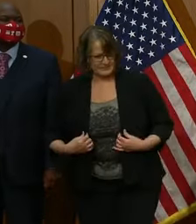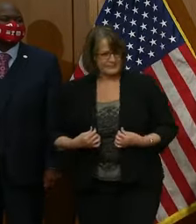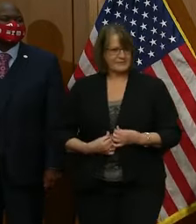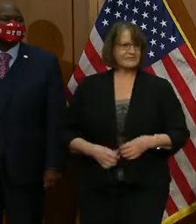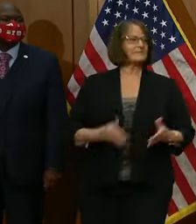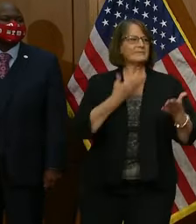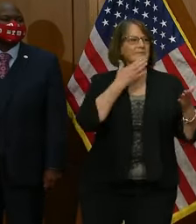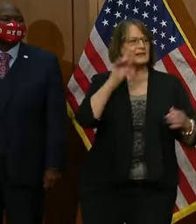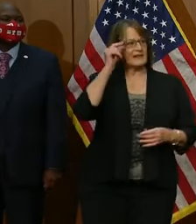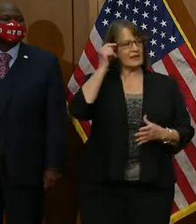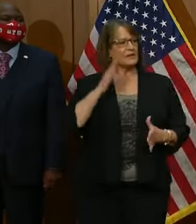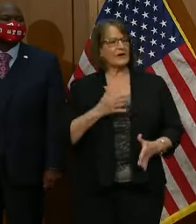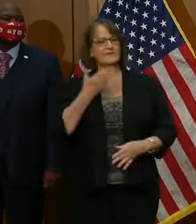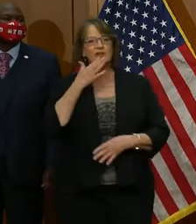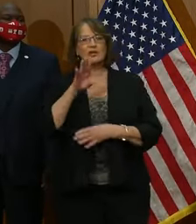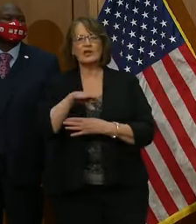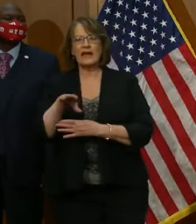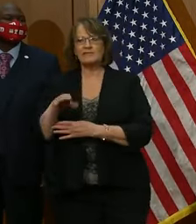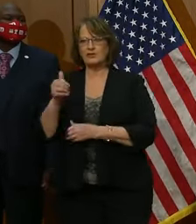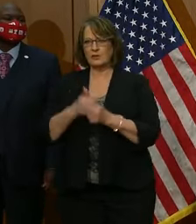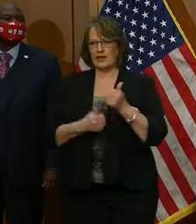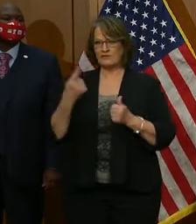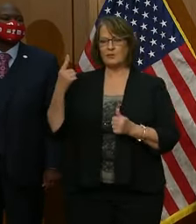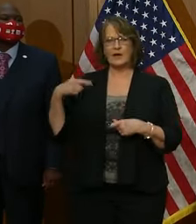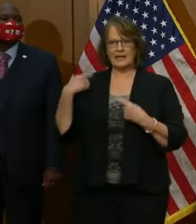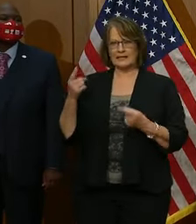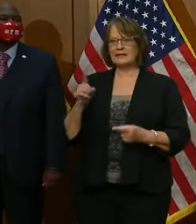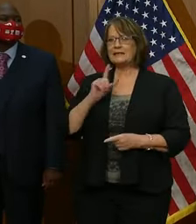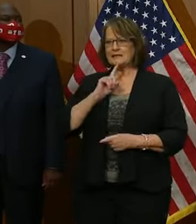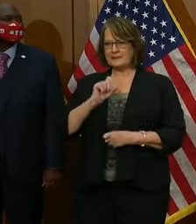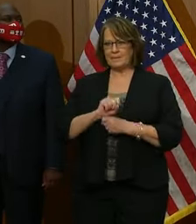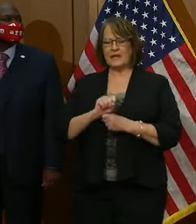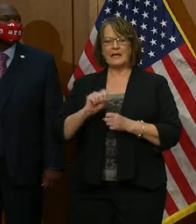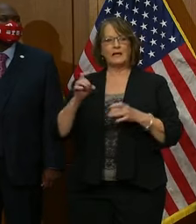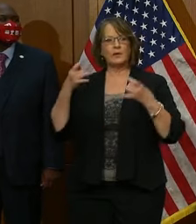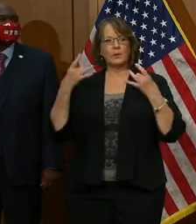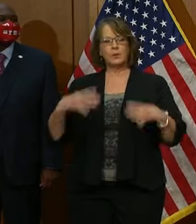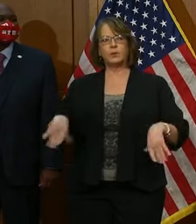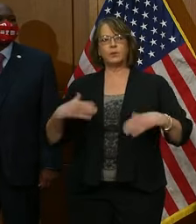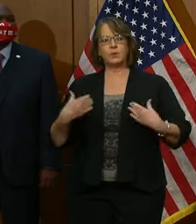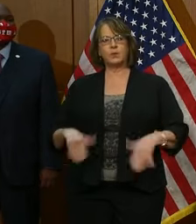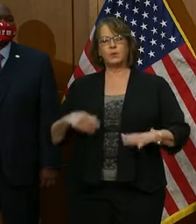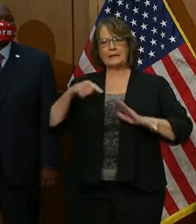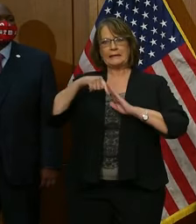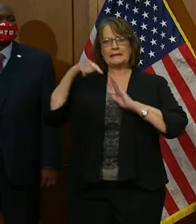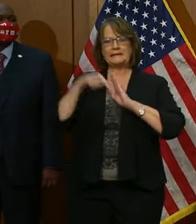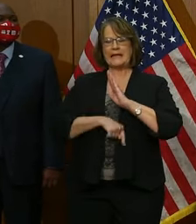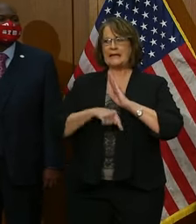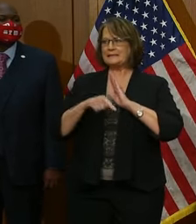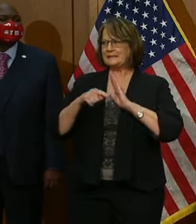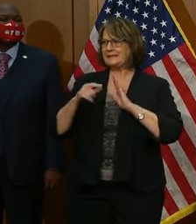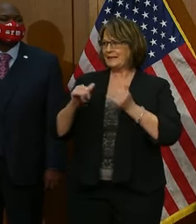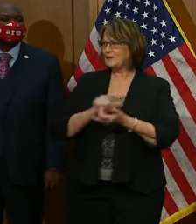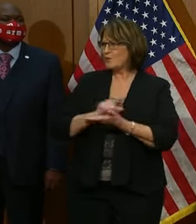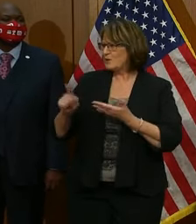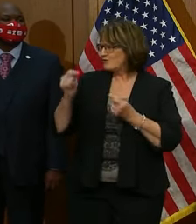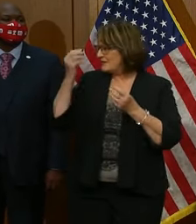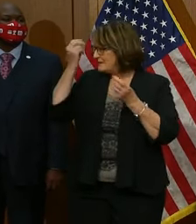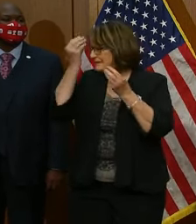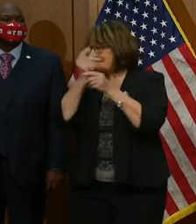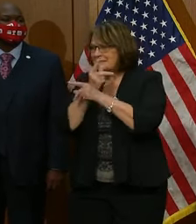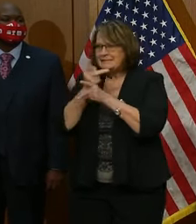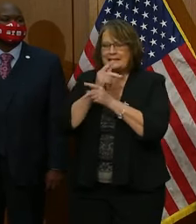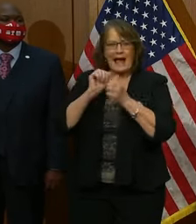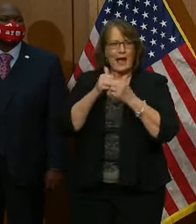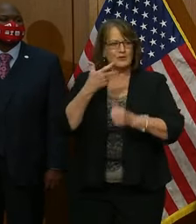Thank you, Governor. Good afternoon, everyone. It has been an intense week in thinking about how we're going to vaccinate Virginia together. And I think the